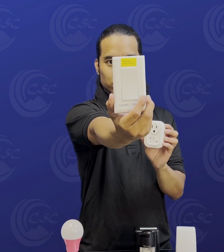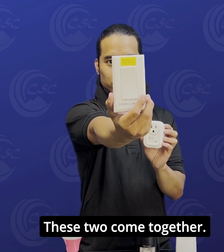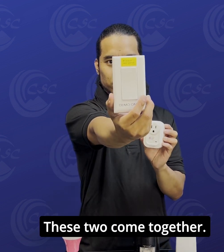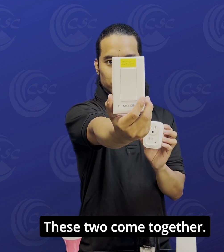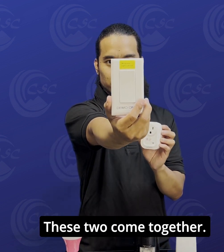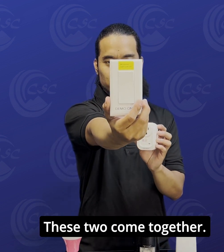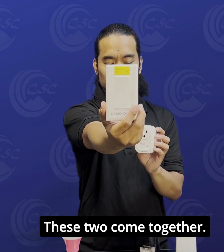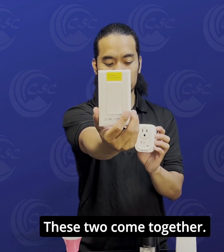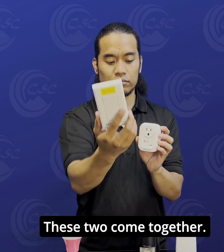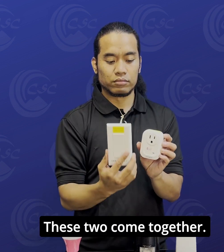These two come together.